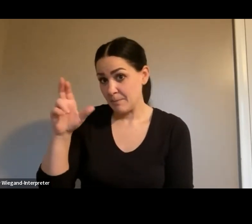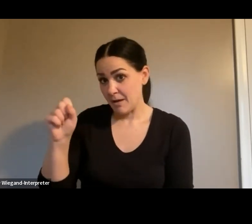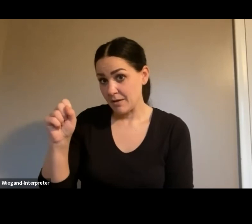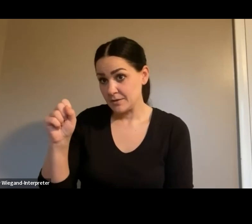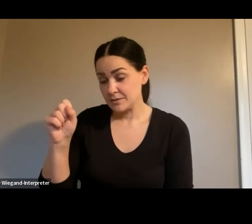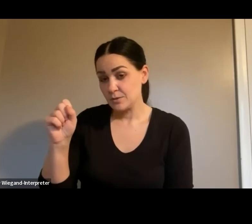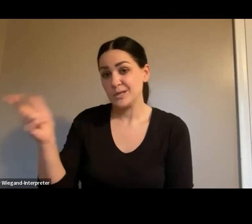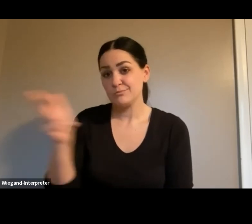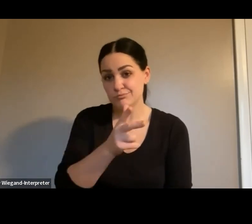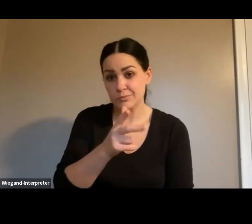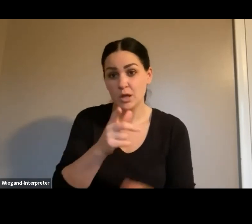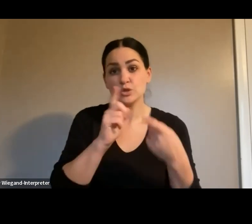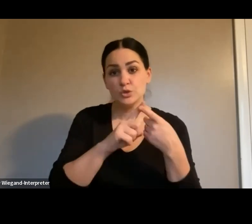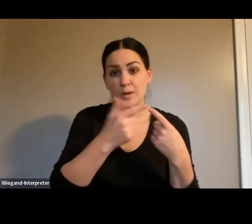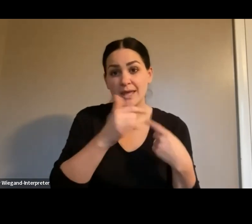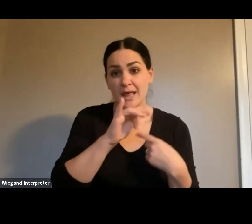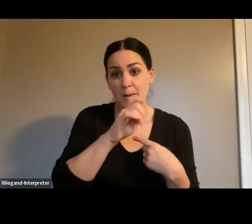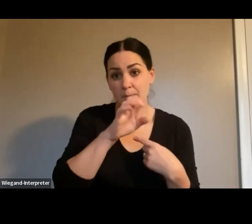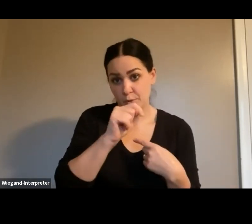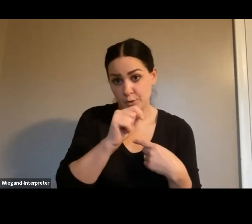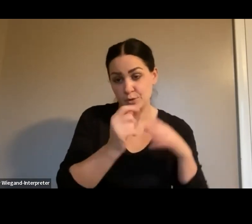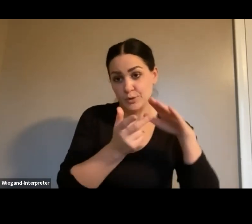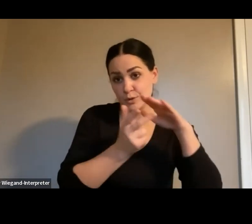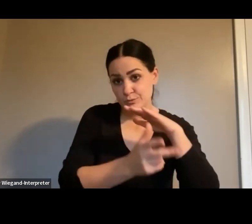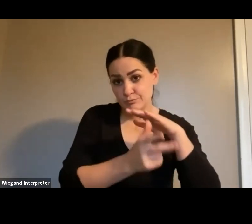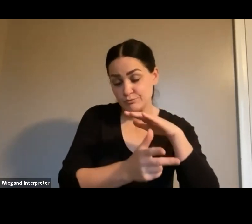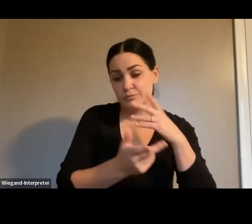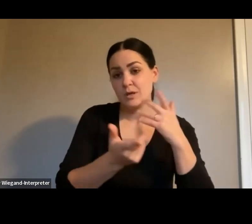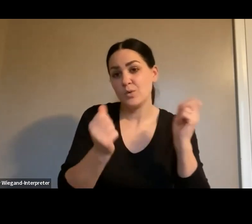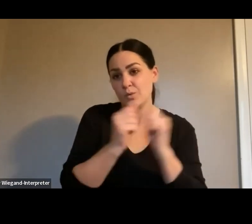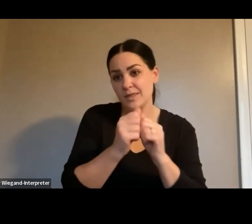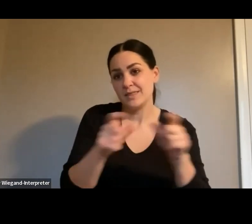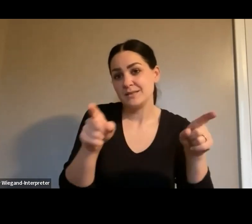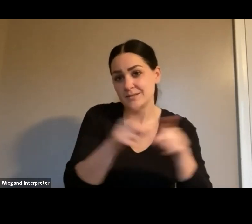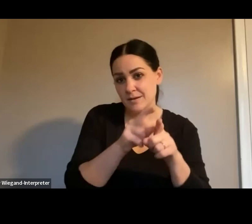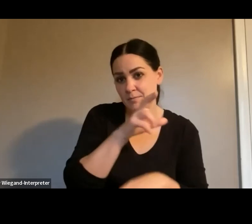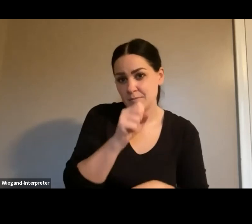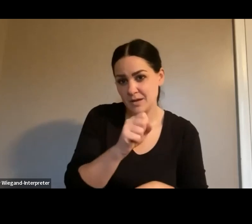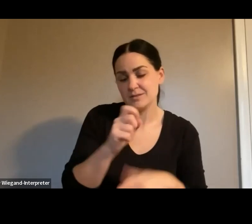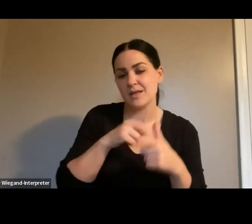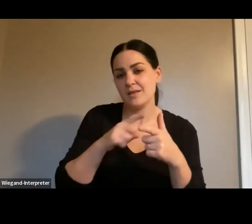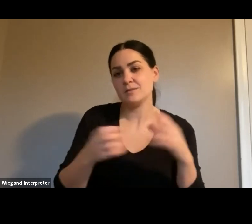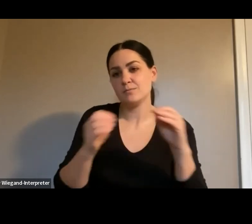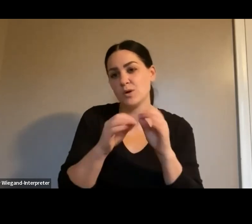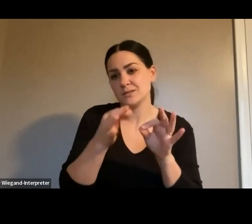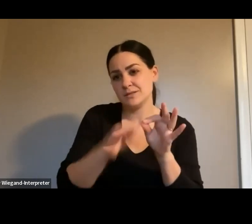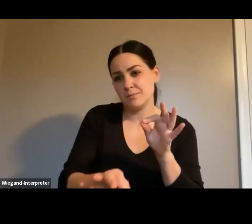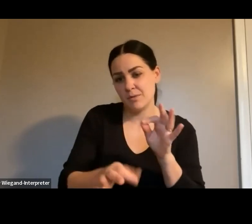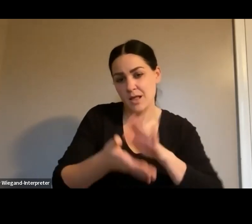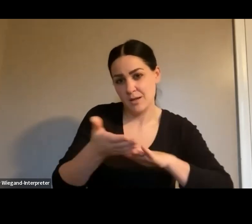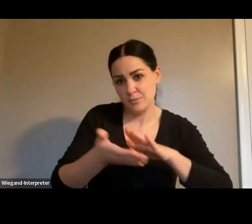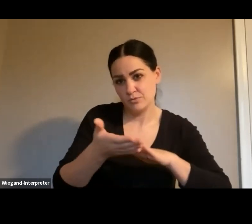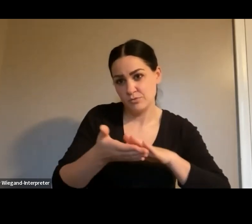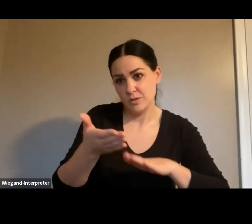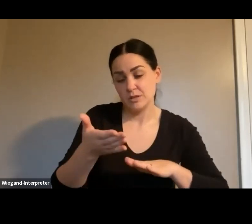Gilbert. So it would be in the same garage with the Ford bus, and that does simplify the operation. But